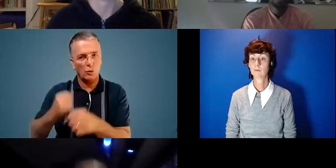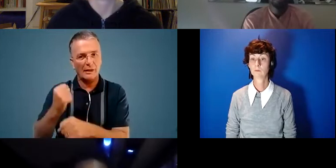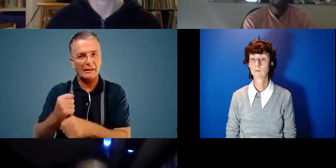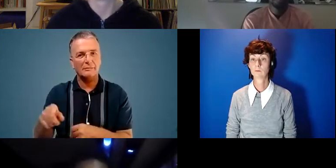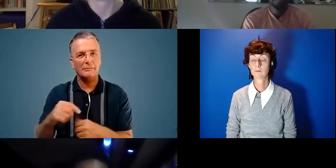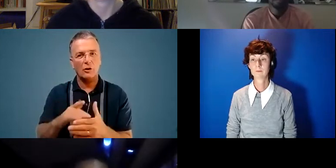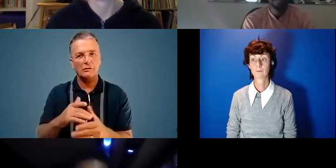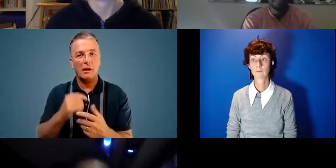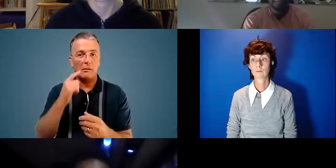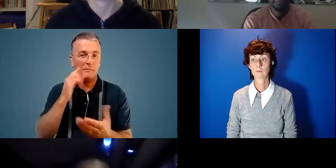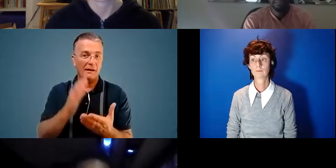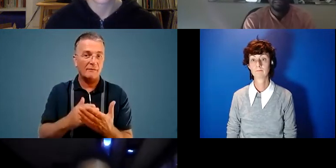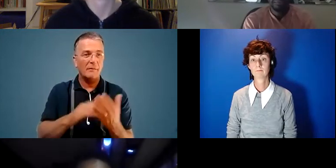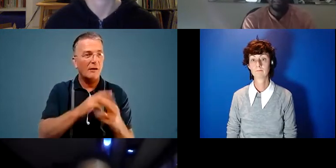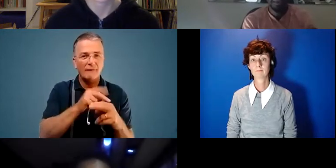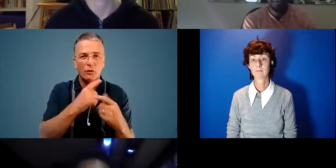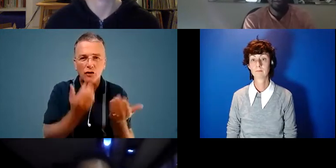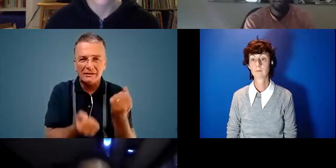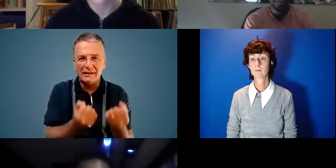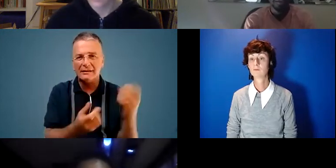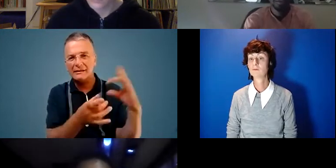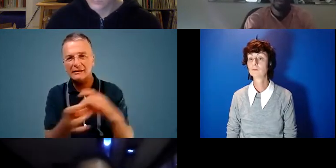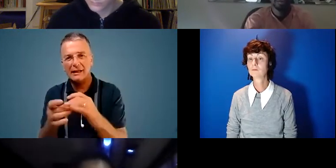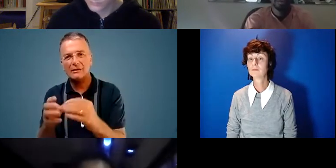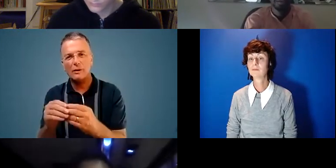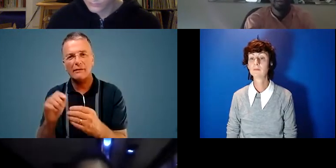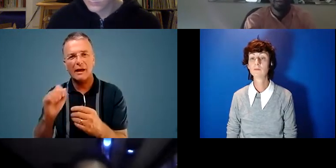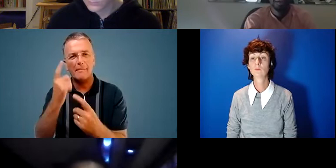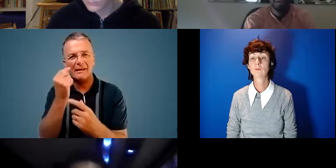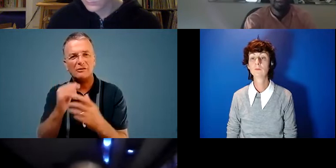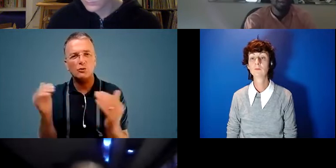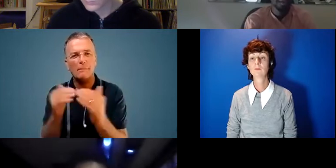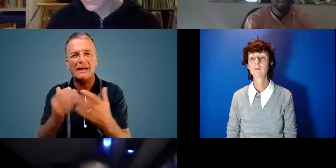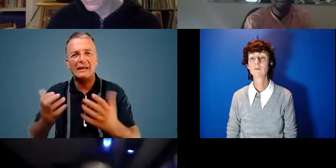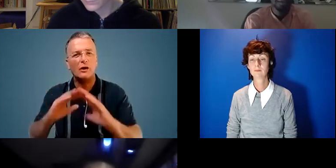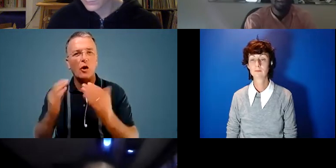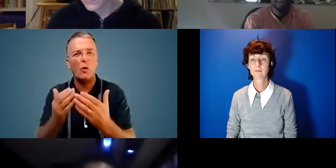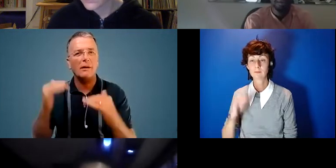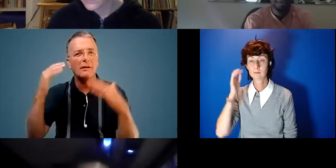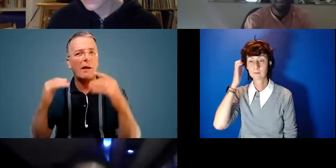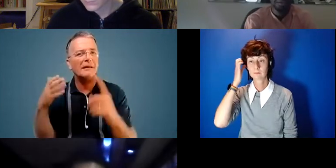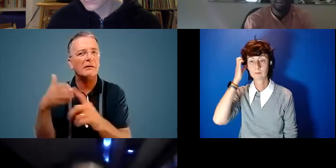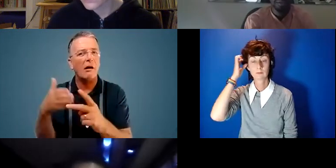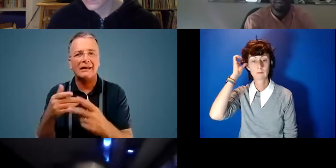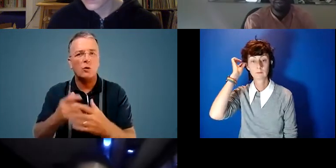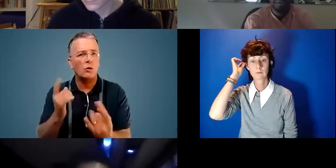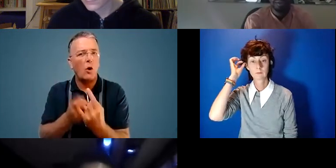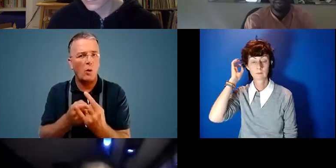a pair of justice is quite interlinked with the ability to meet any kind of global climate targets or any kind of goals.